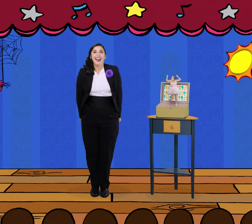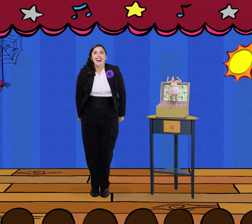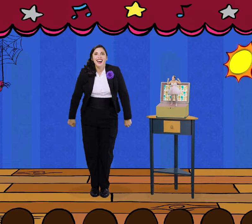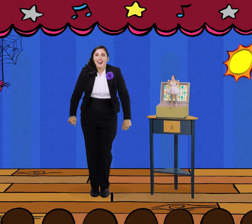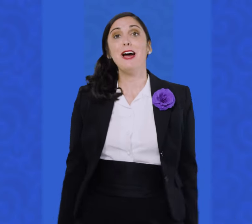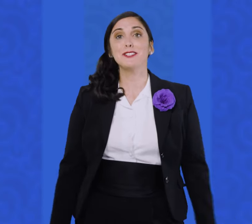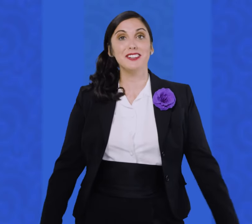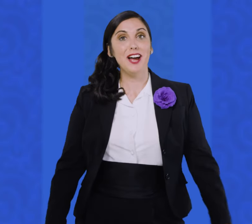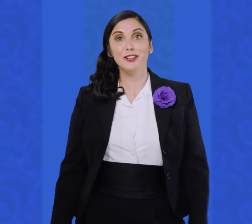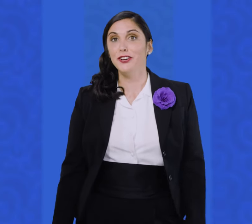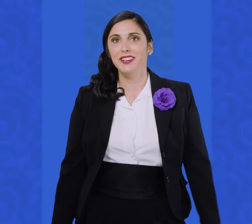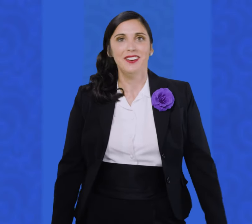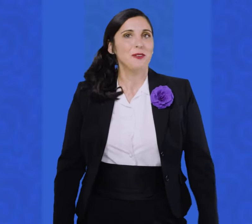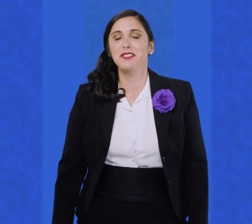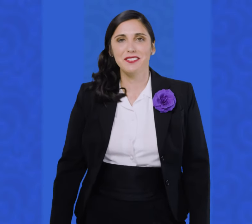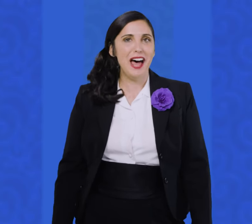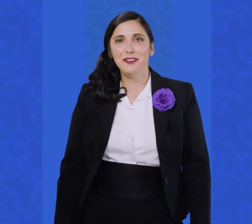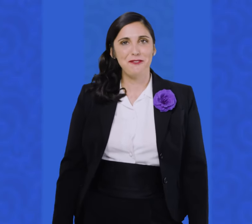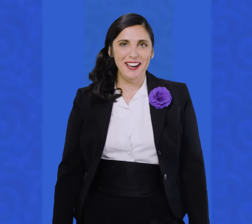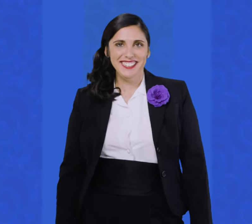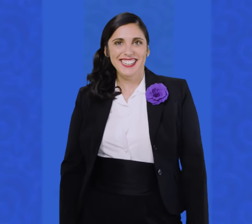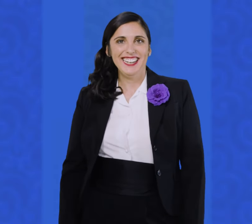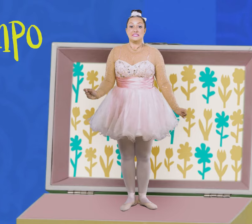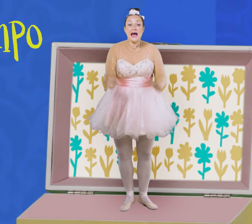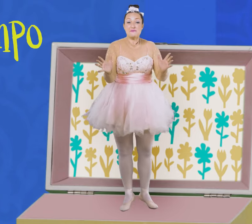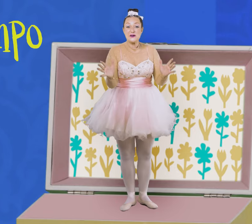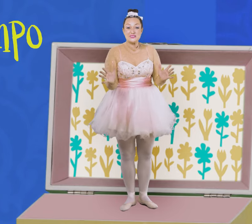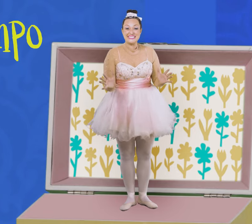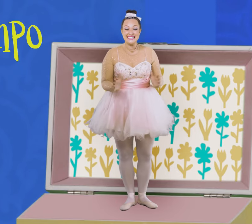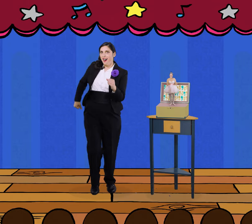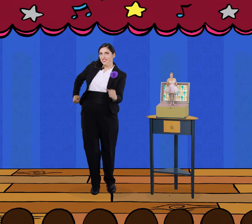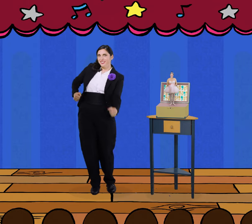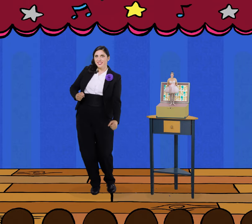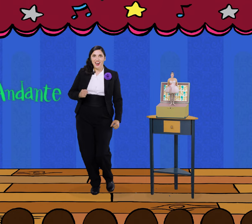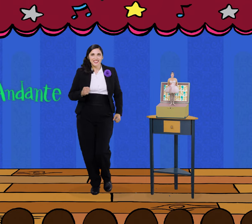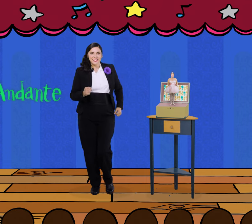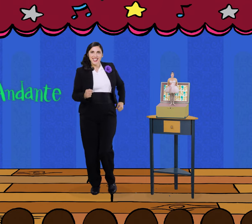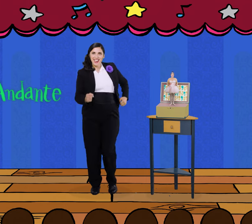That was a lot of learning with a lot of fun Tempos! Andante